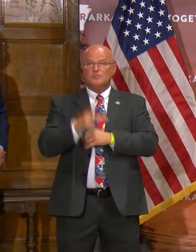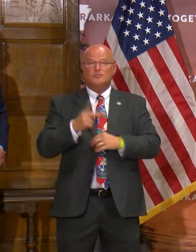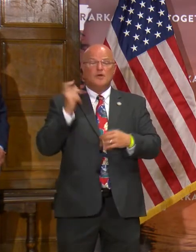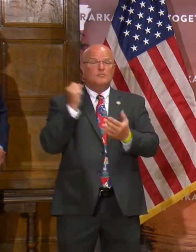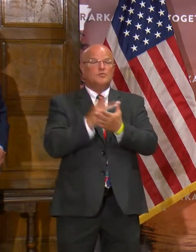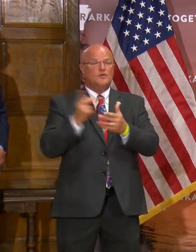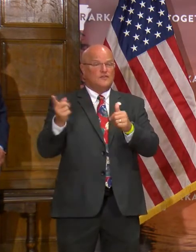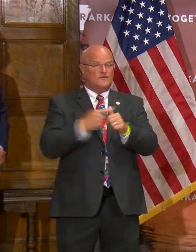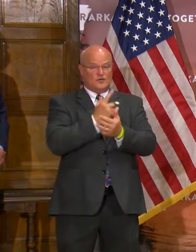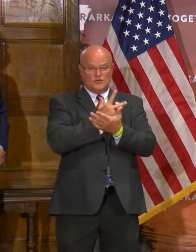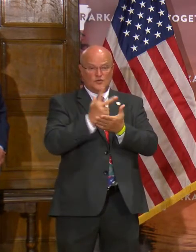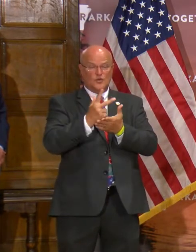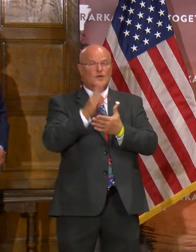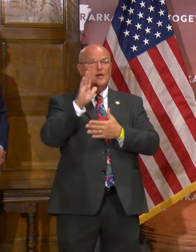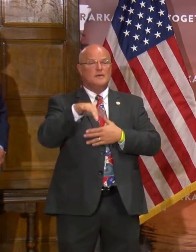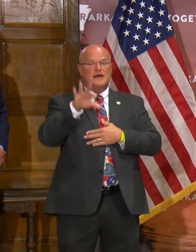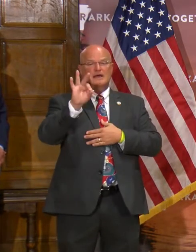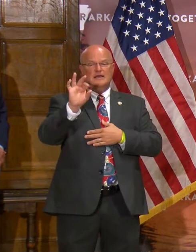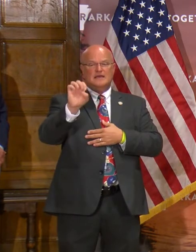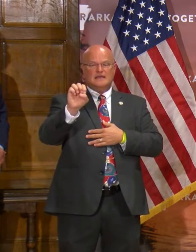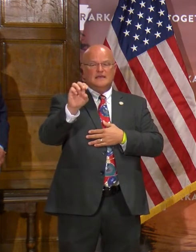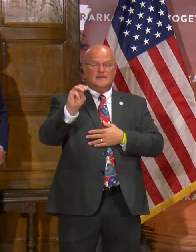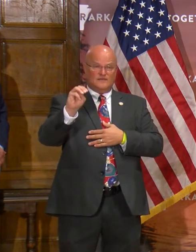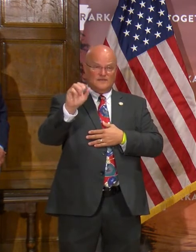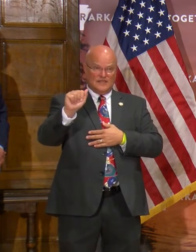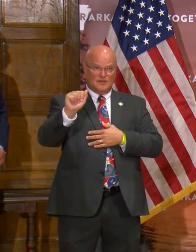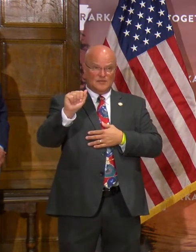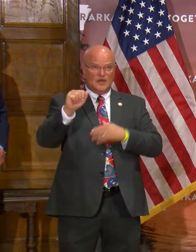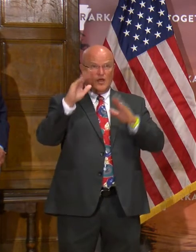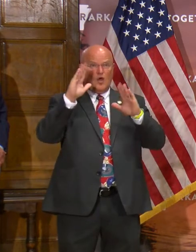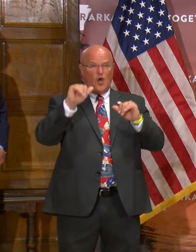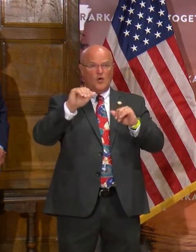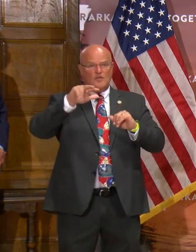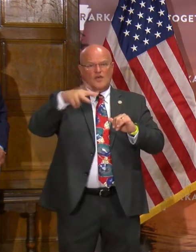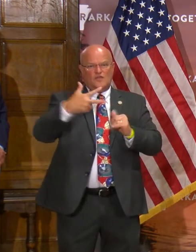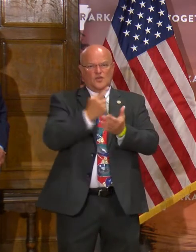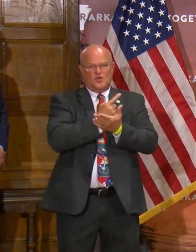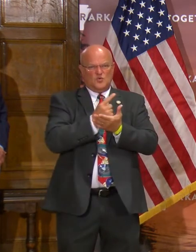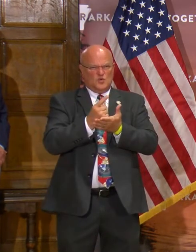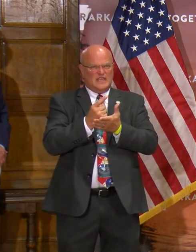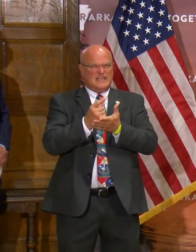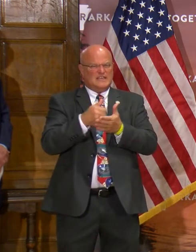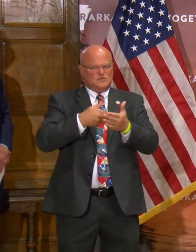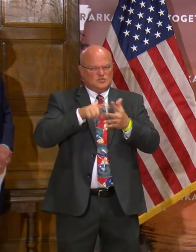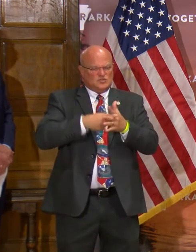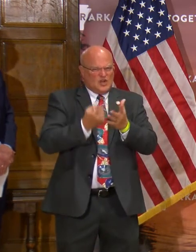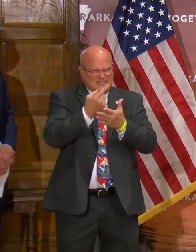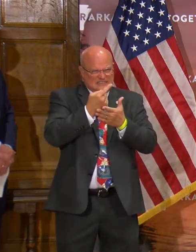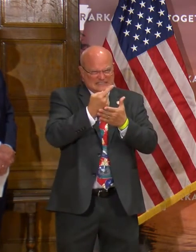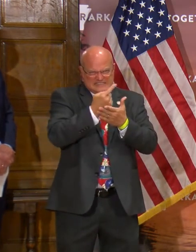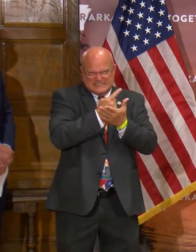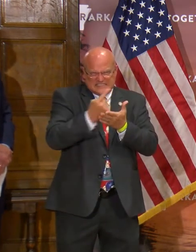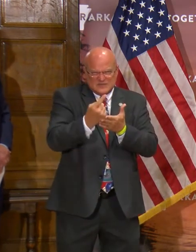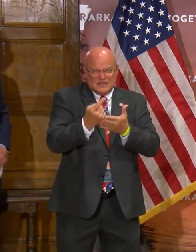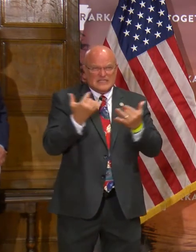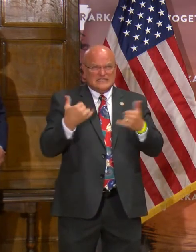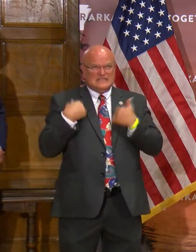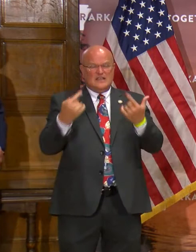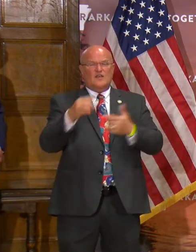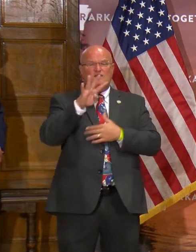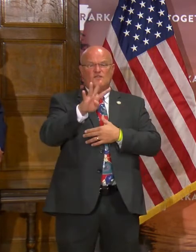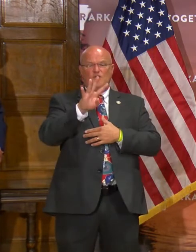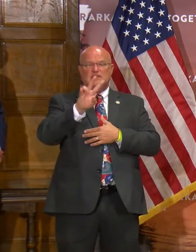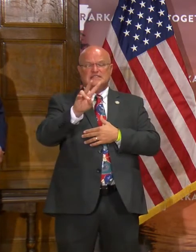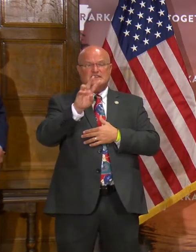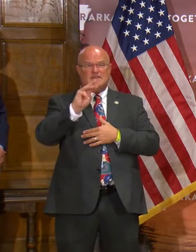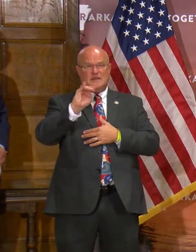first three weeks by FEMA. We hope to start making the third week of payments here in the next few days. To date, we've paid out over $47 million